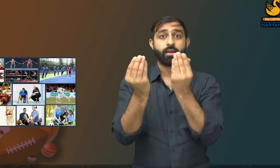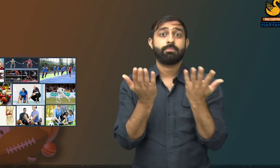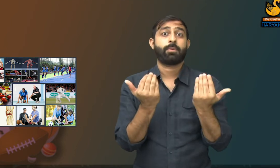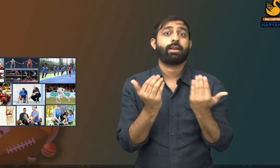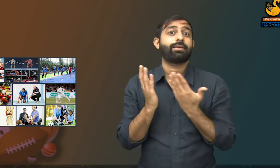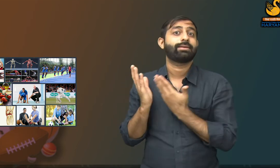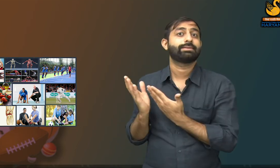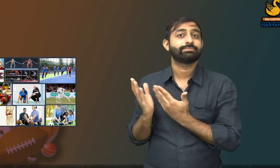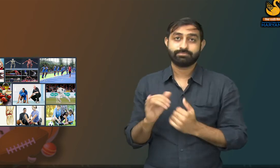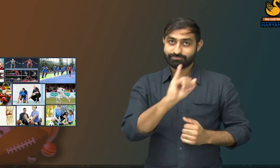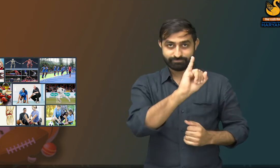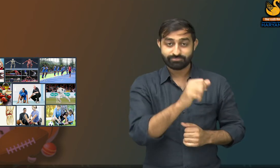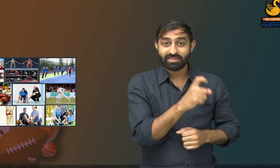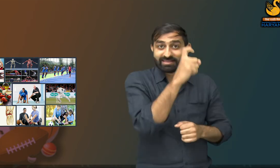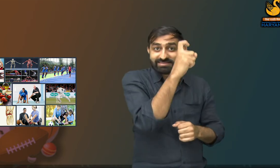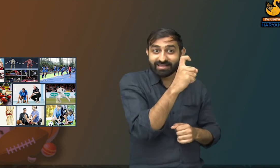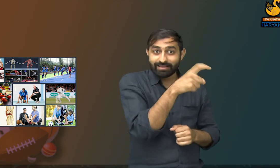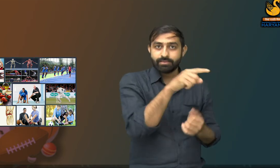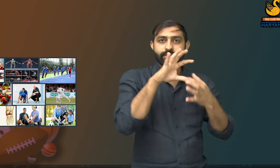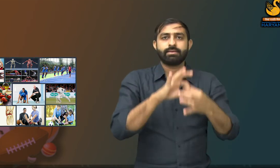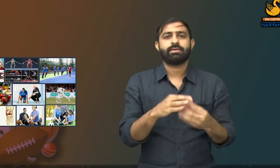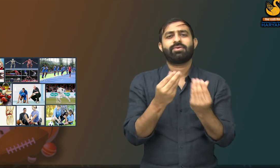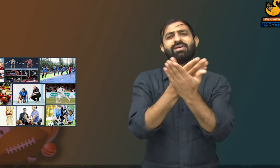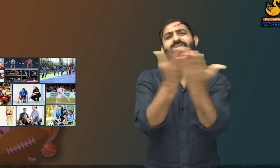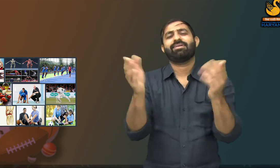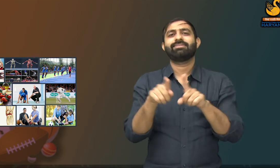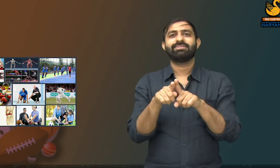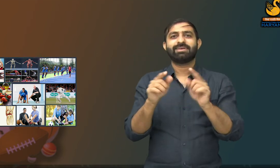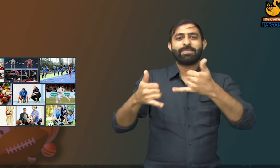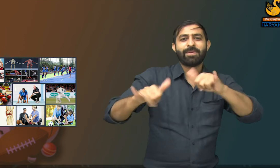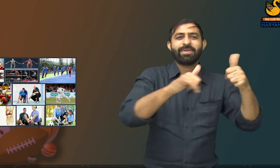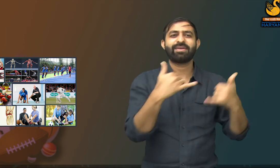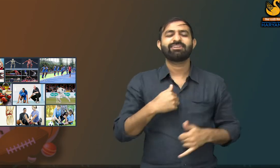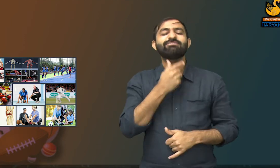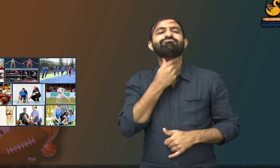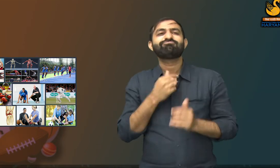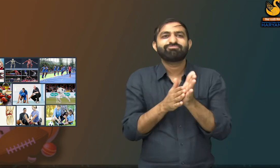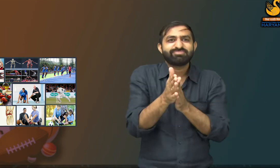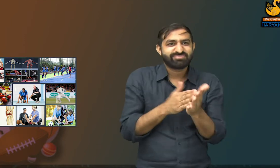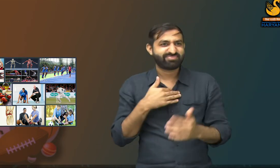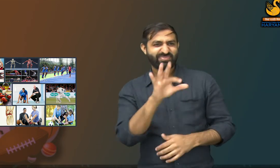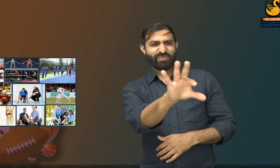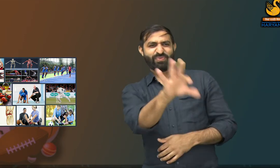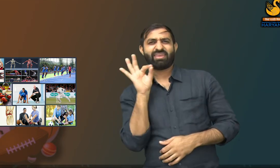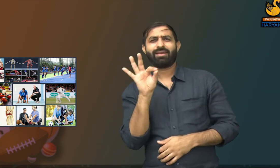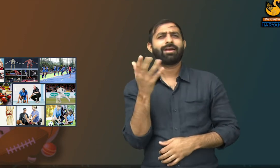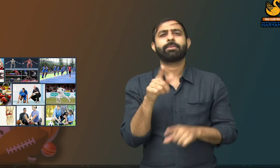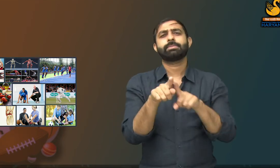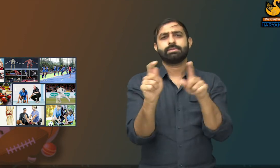from sports injuries. There are different players. Each player has their own interests and skills.